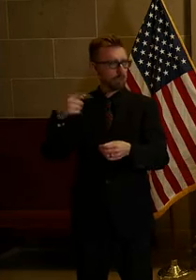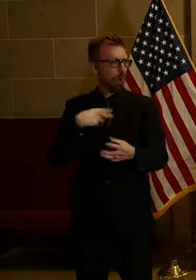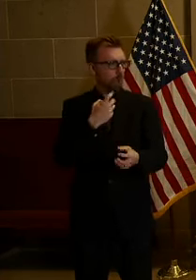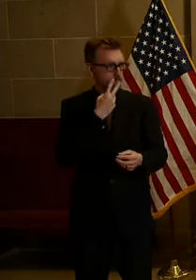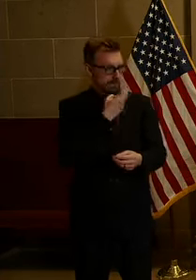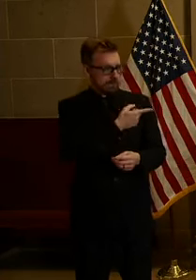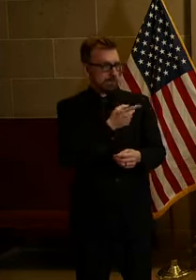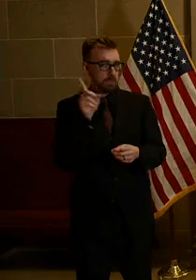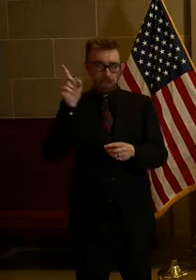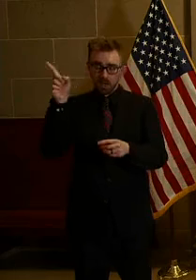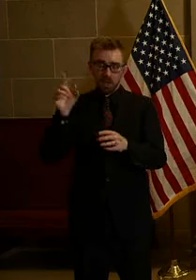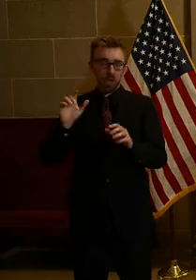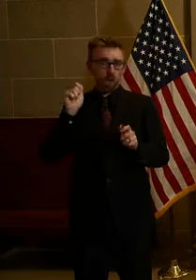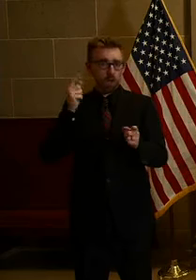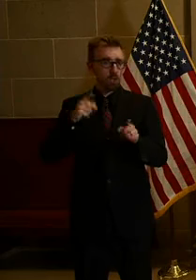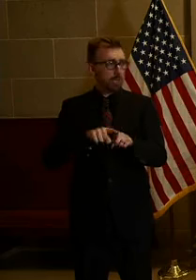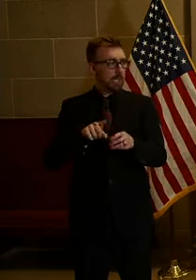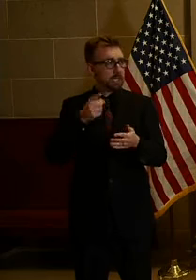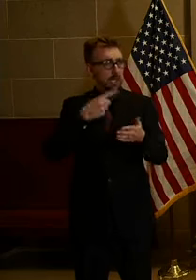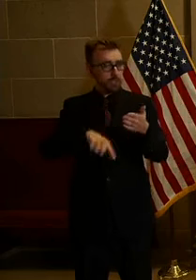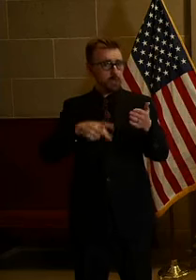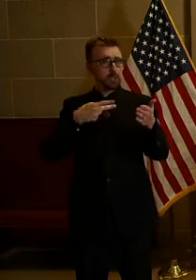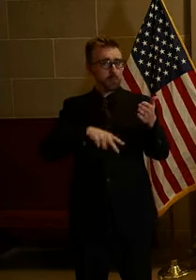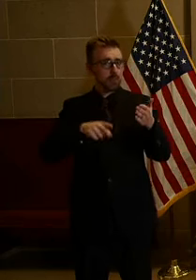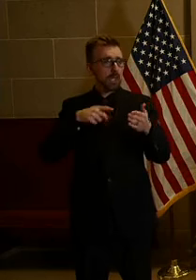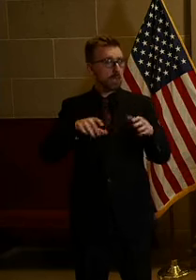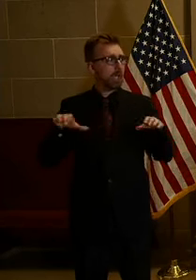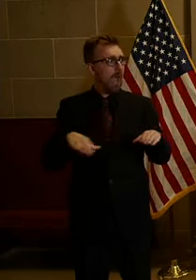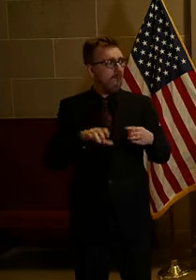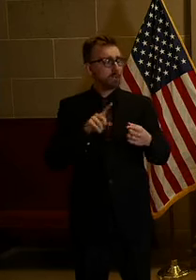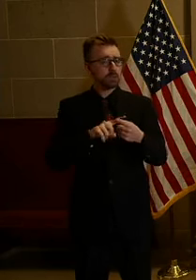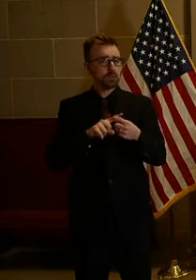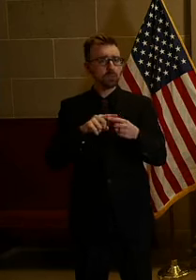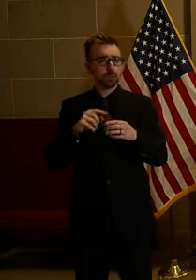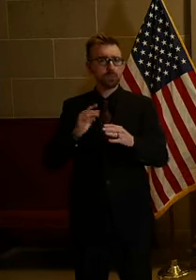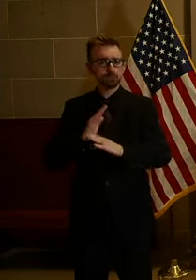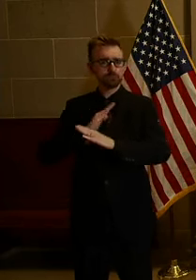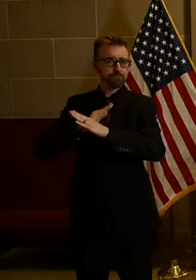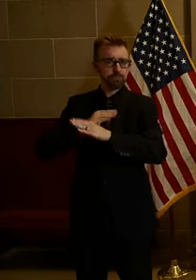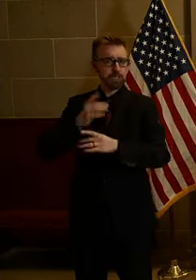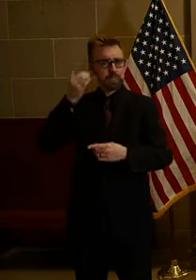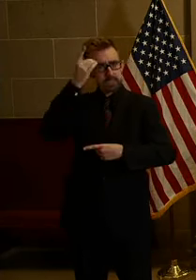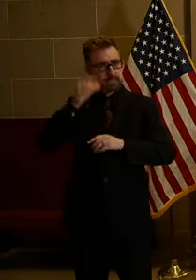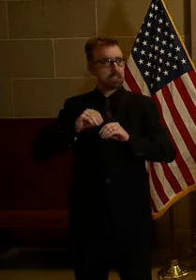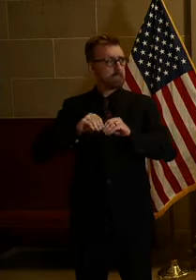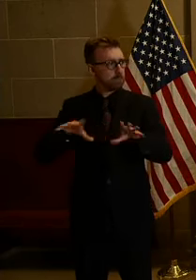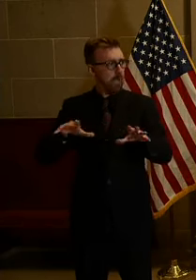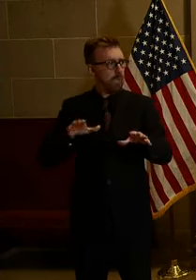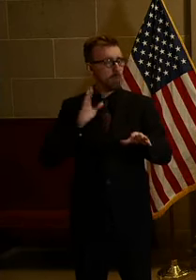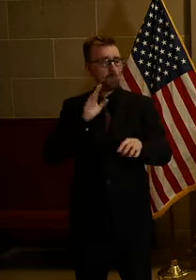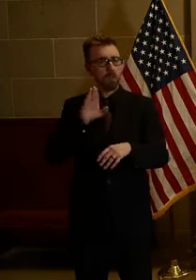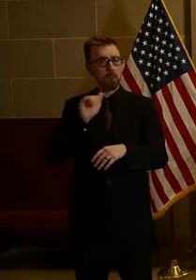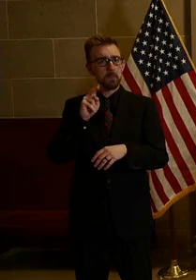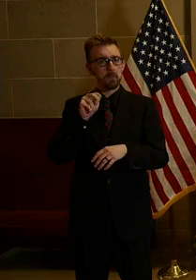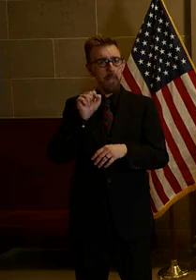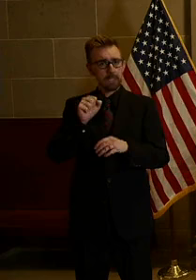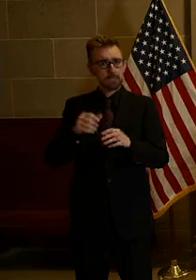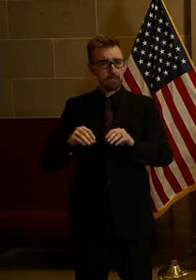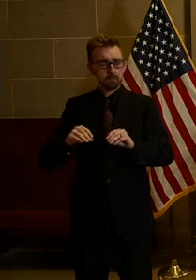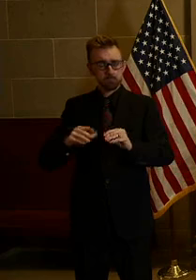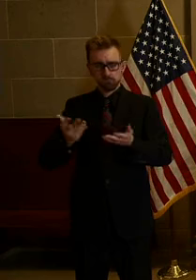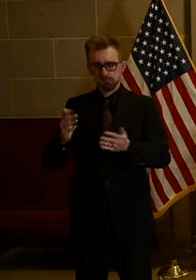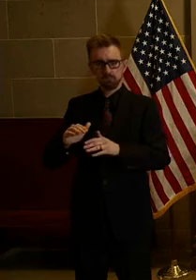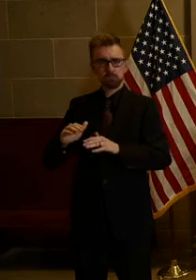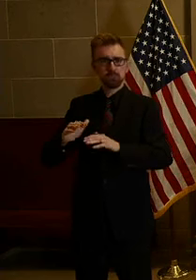agrees that in a week or two that many of these actions taken to combat the diseases spread will the bands will be lifted. Do you feel they